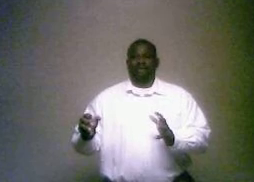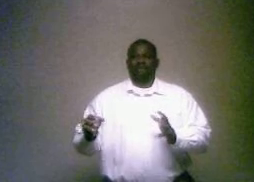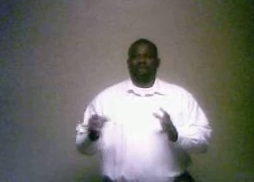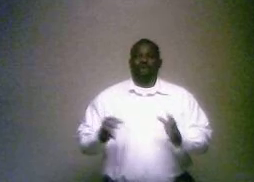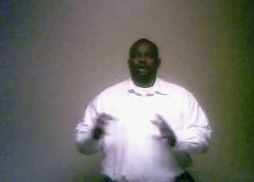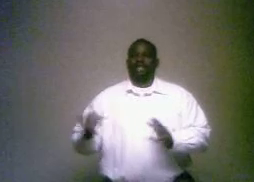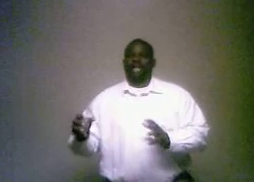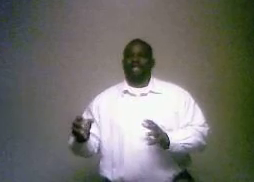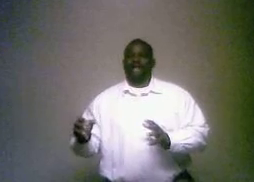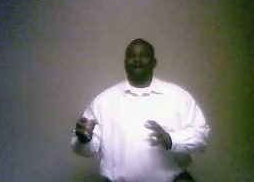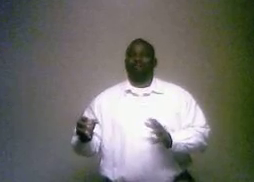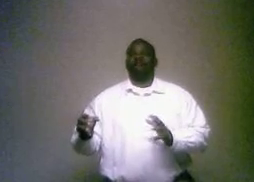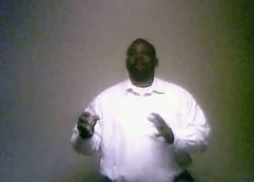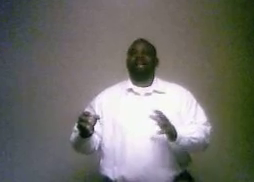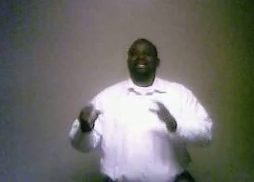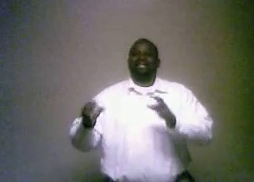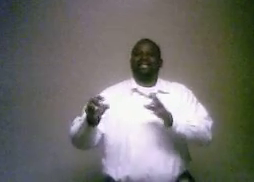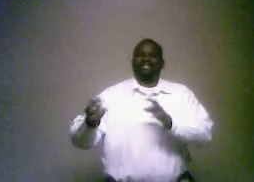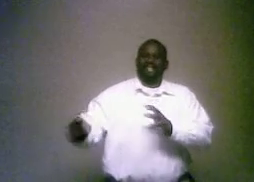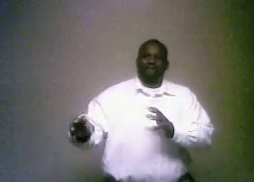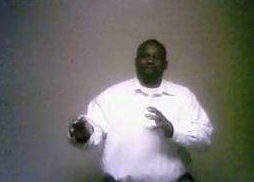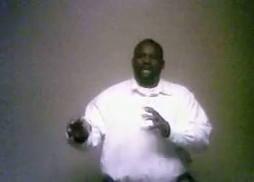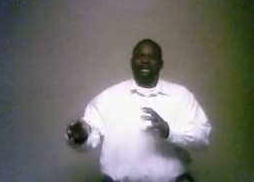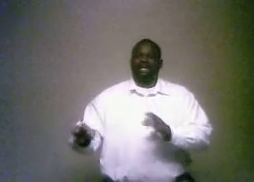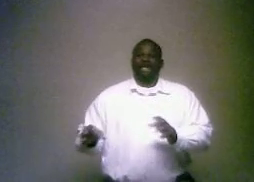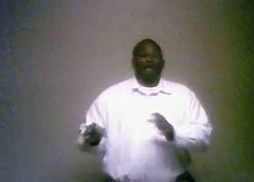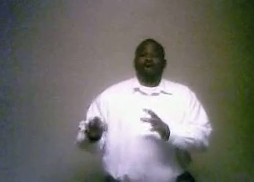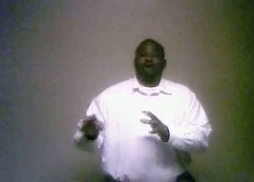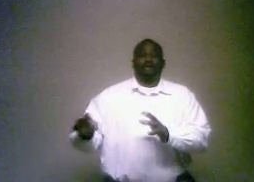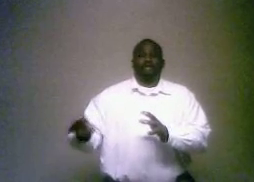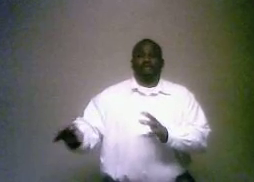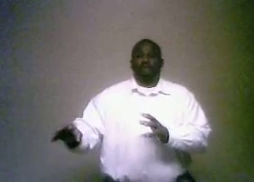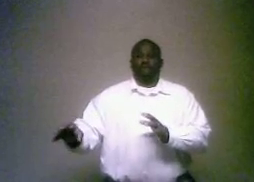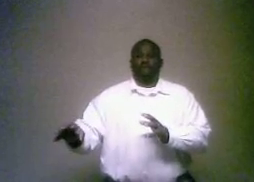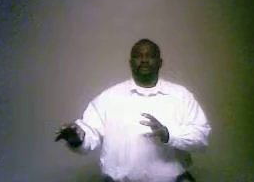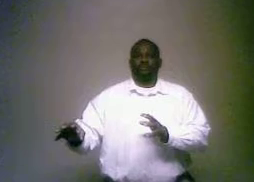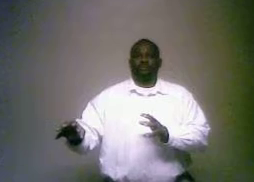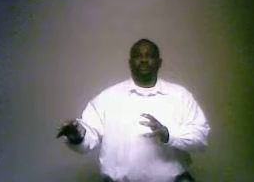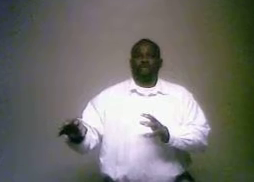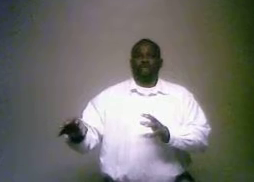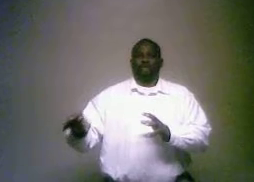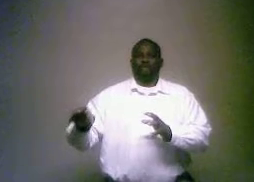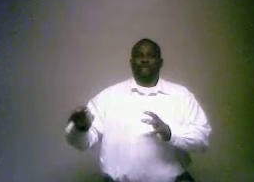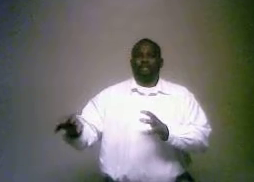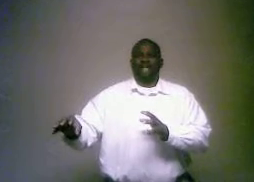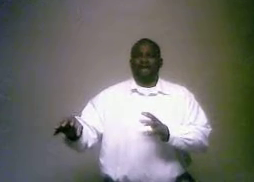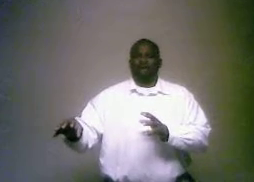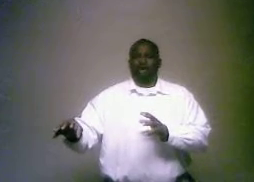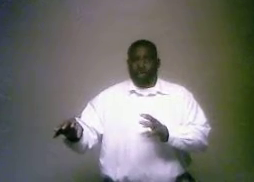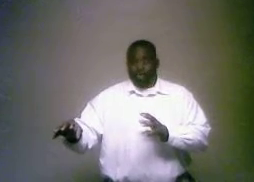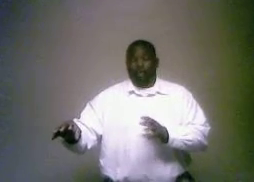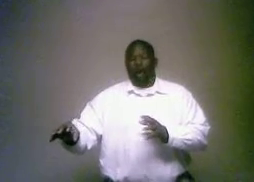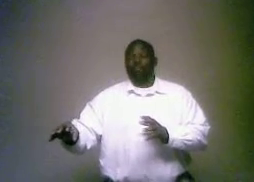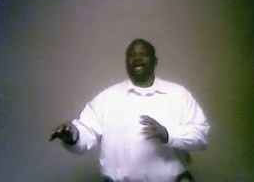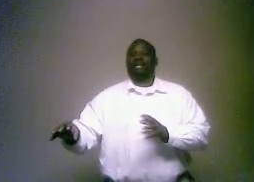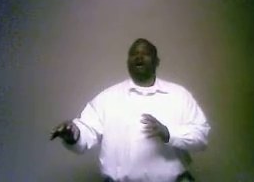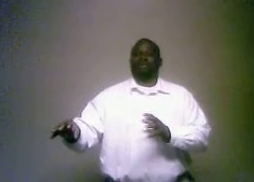Jew and Gentile, both of them had to get it the same way. Now, I'm going to go to the scriptures so there won't be any argument.